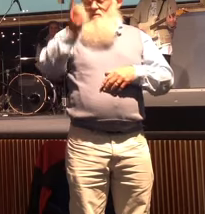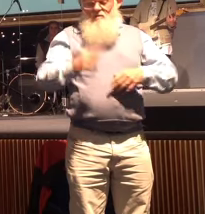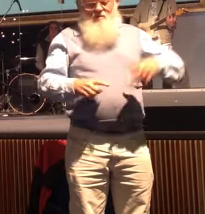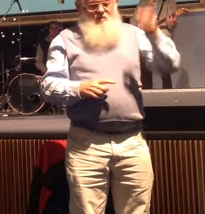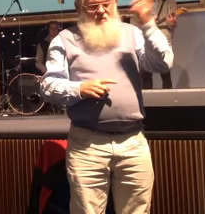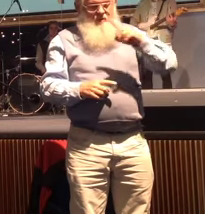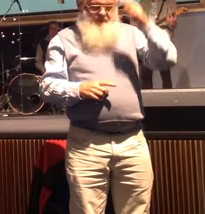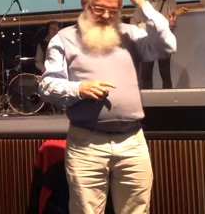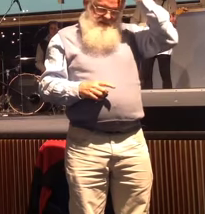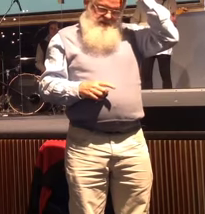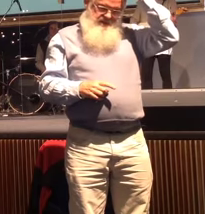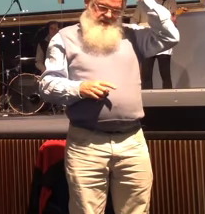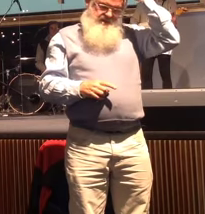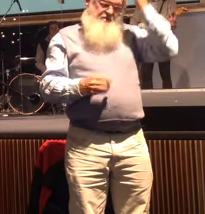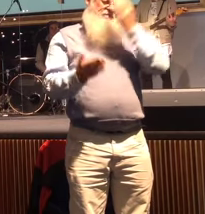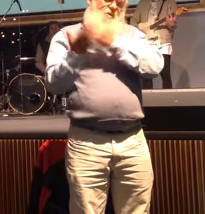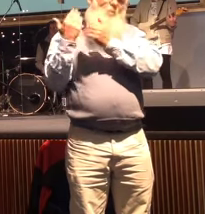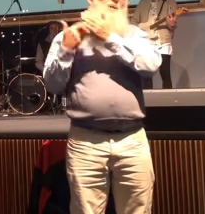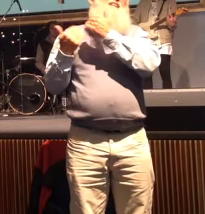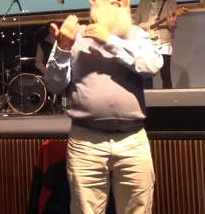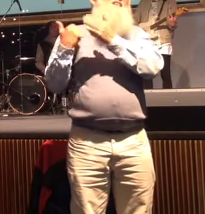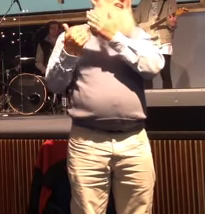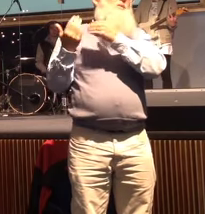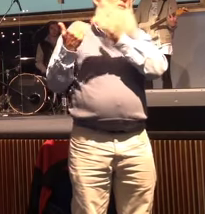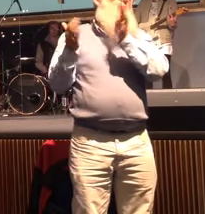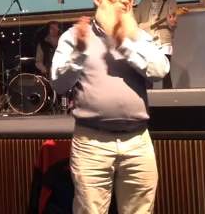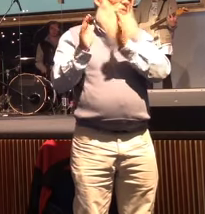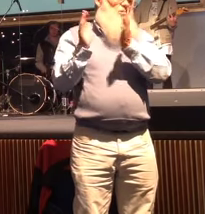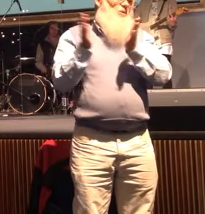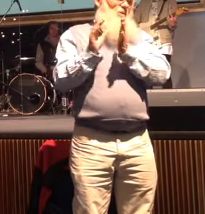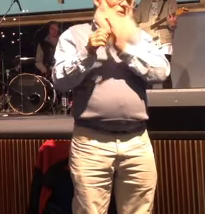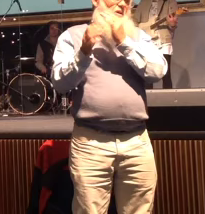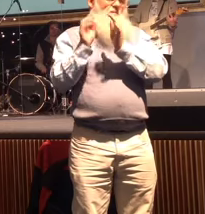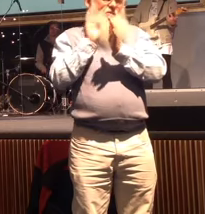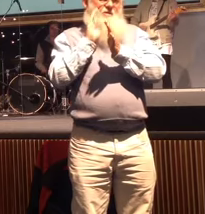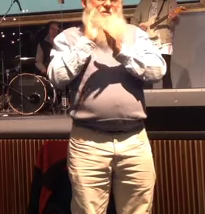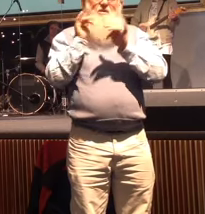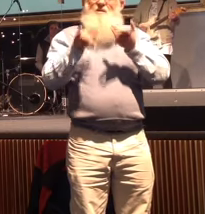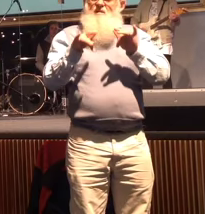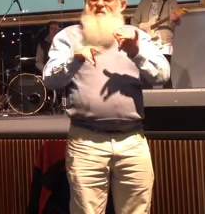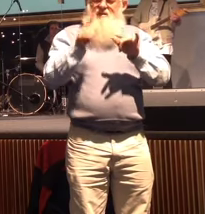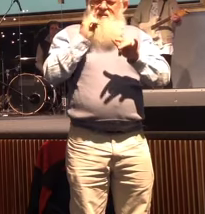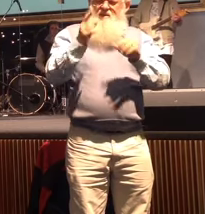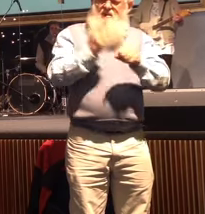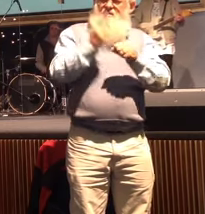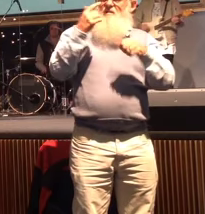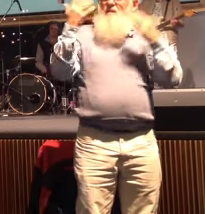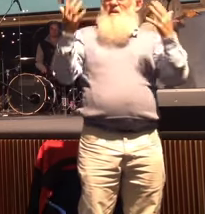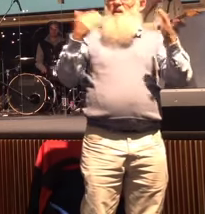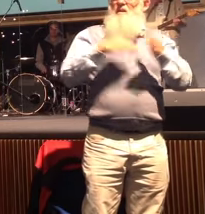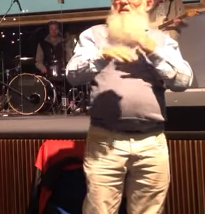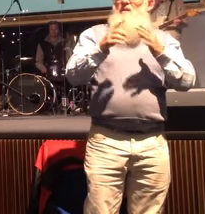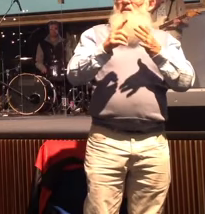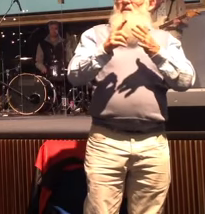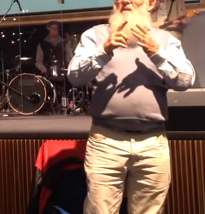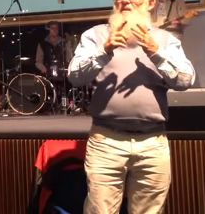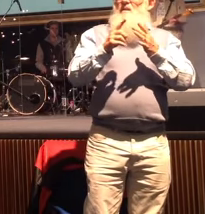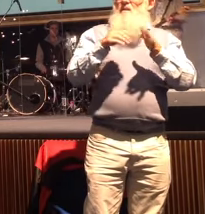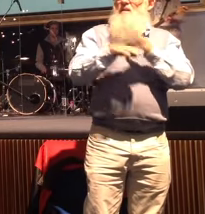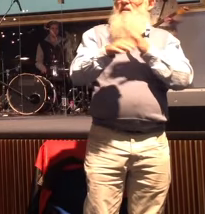of recent times in your life and that you haven't yet seen God's hand in it do you know what's awesome about storms